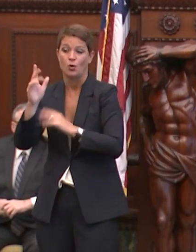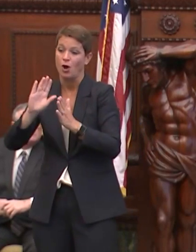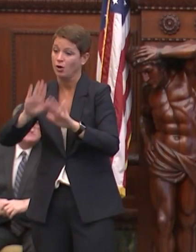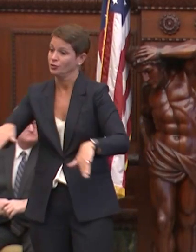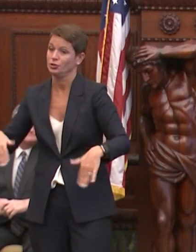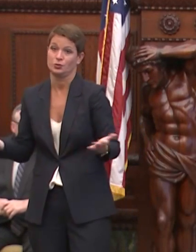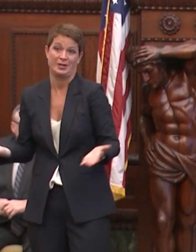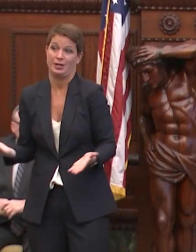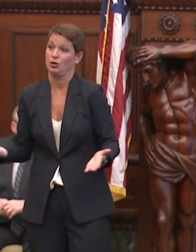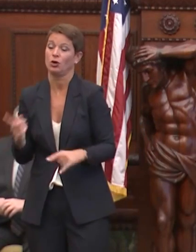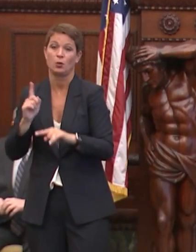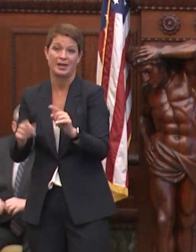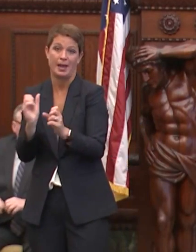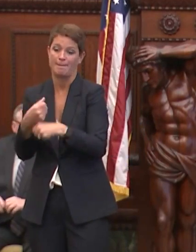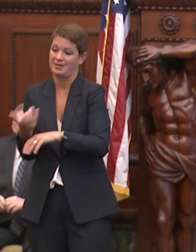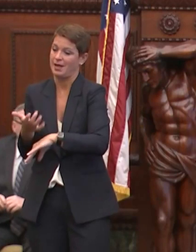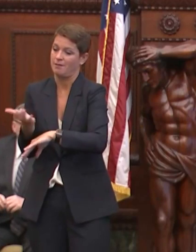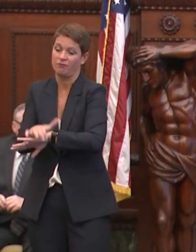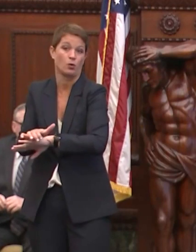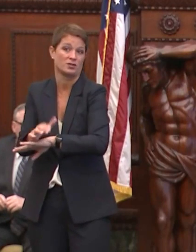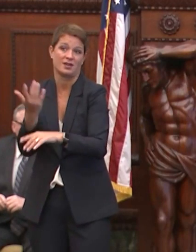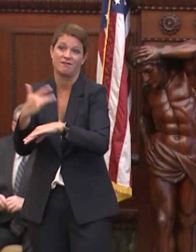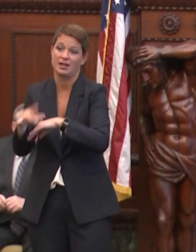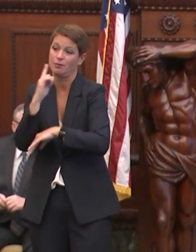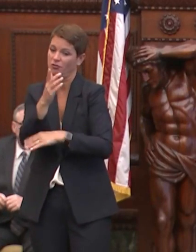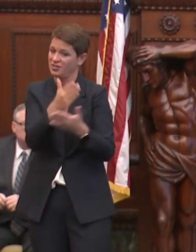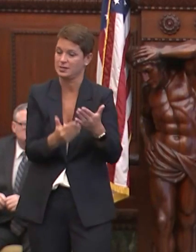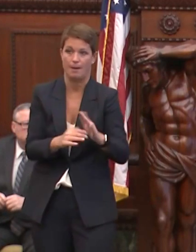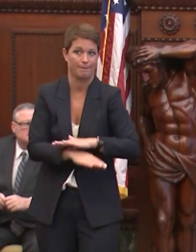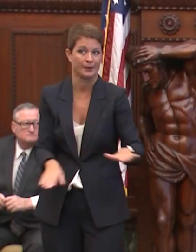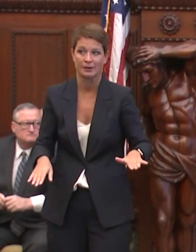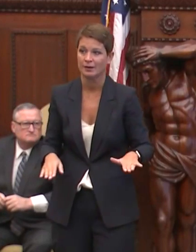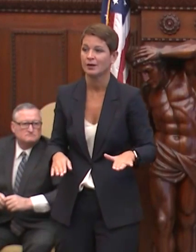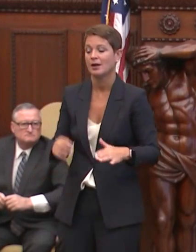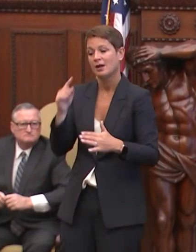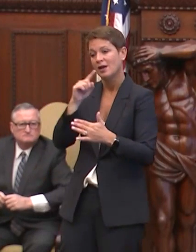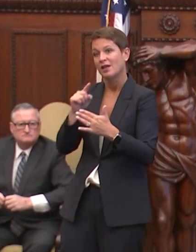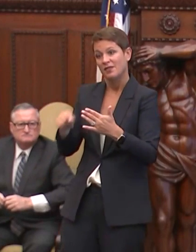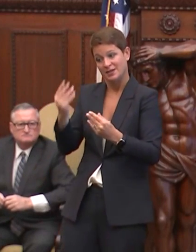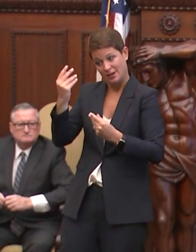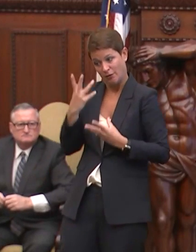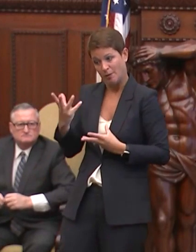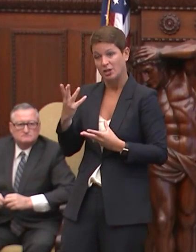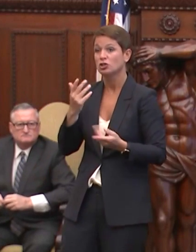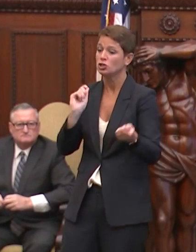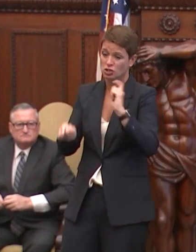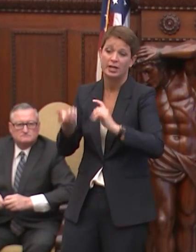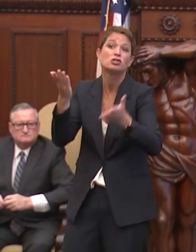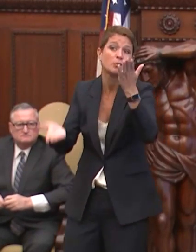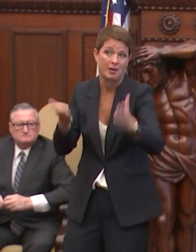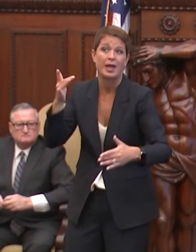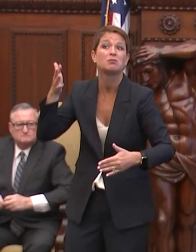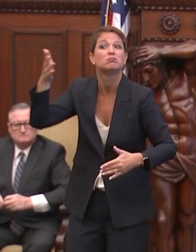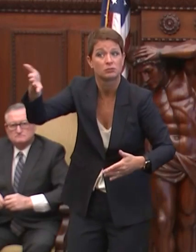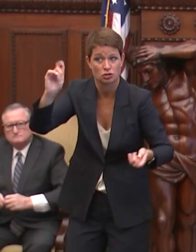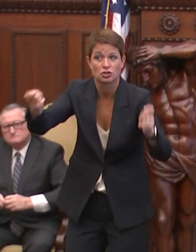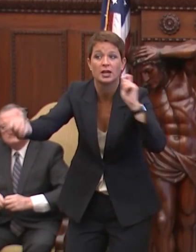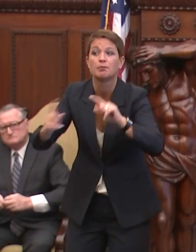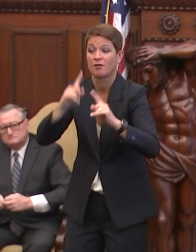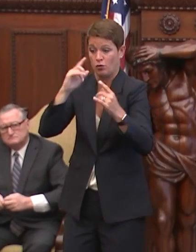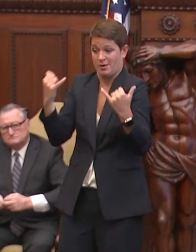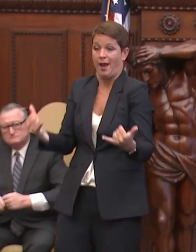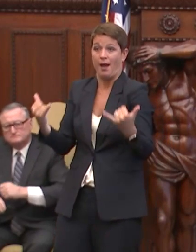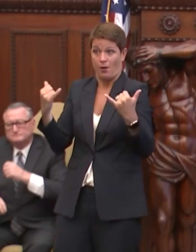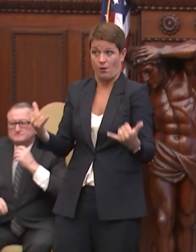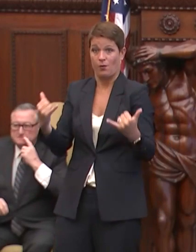children, we cannot make that available for some. Dr. Height also said the school district has to follow those rules put in